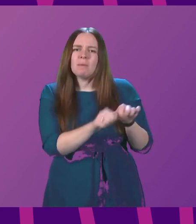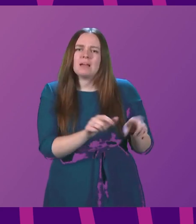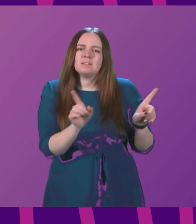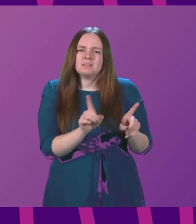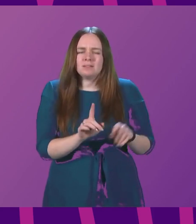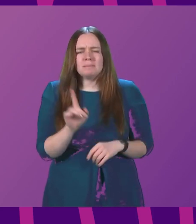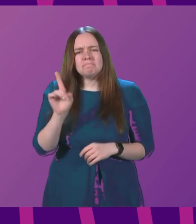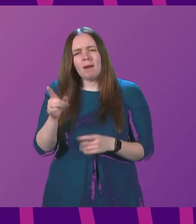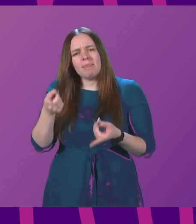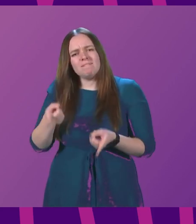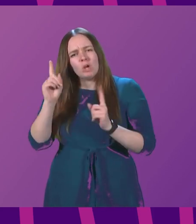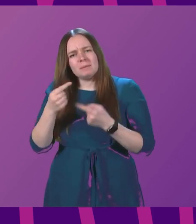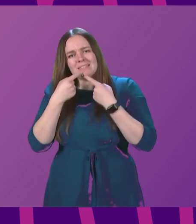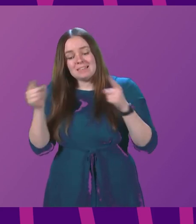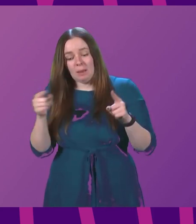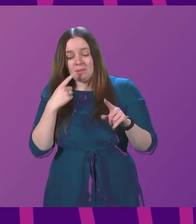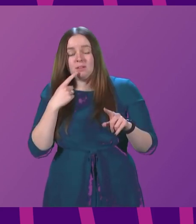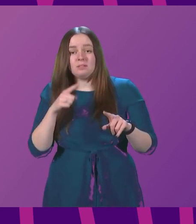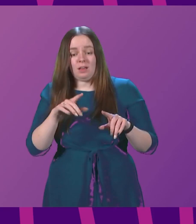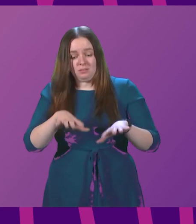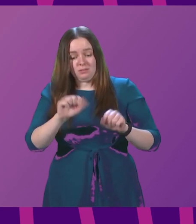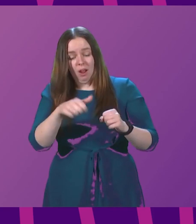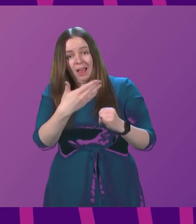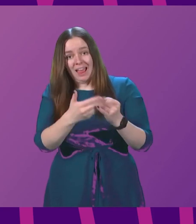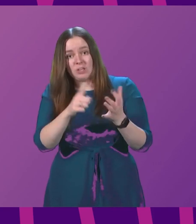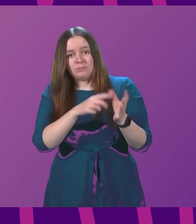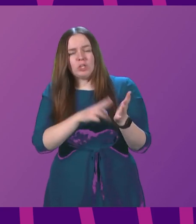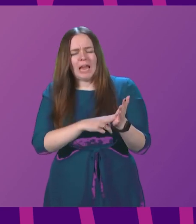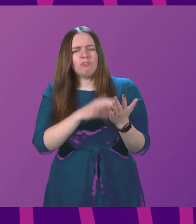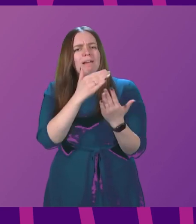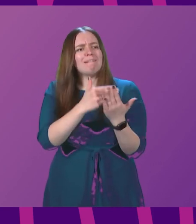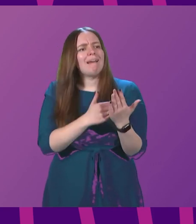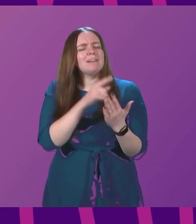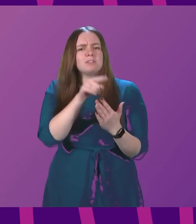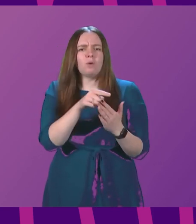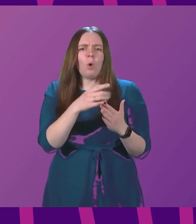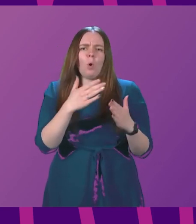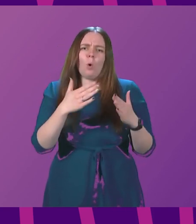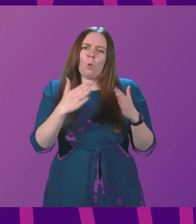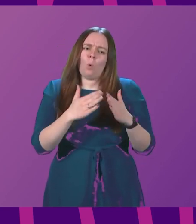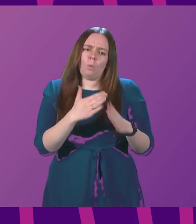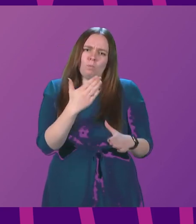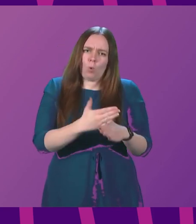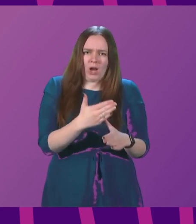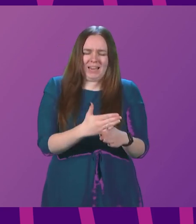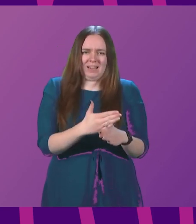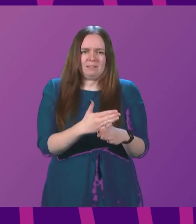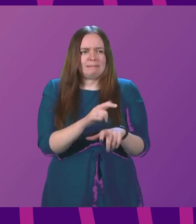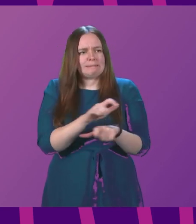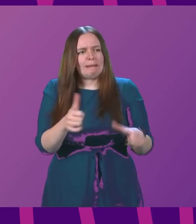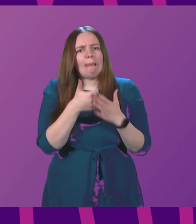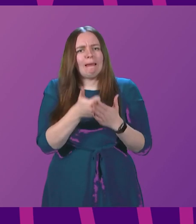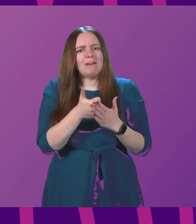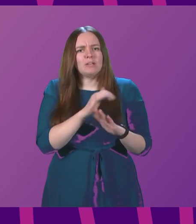Minister's statement says that from the end of January, guidance on working from home will still advise against a wholesale return to the office.